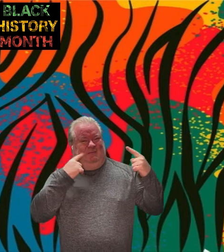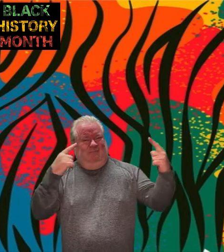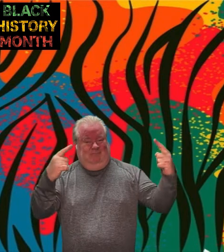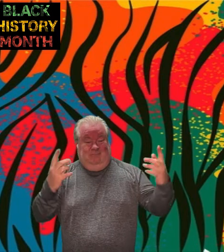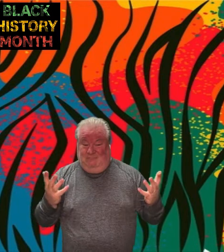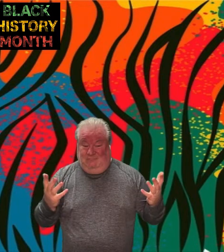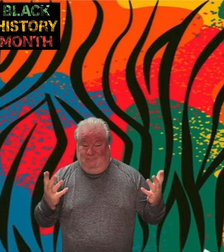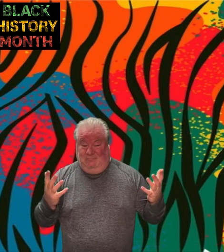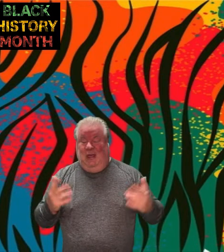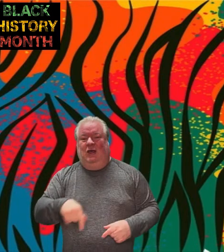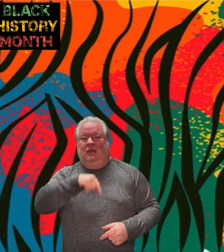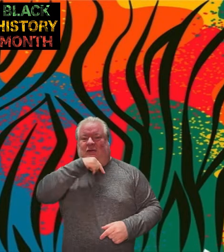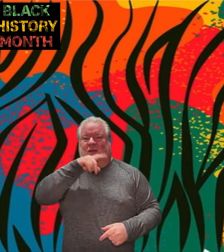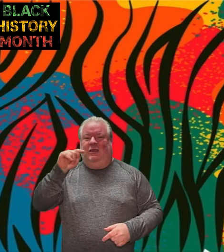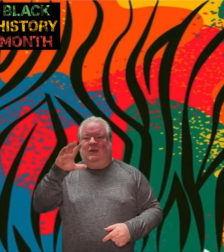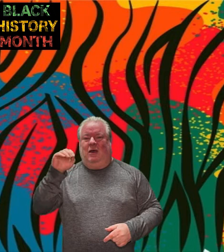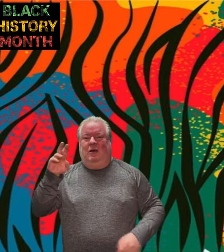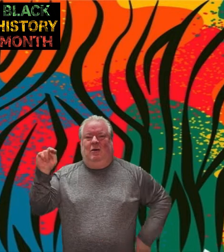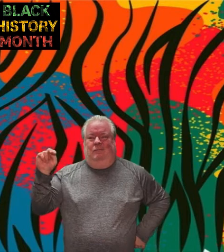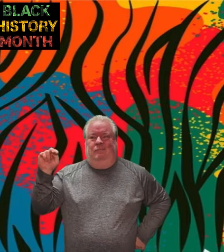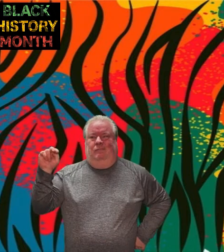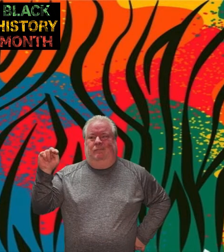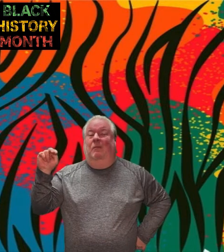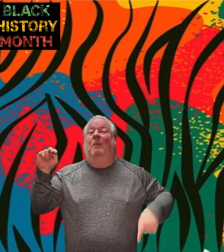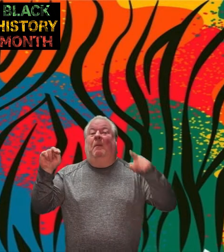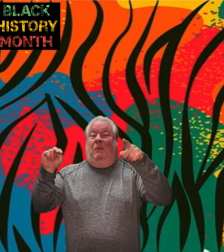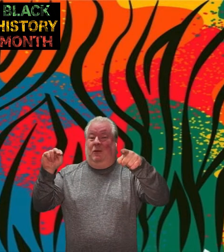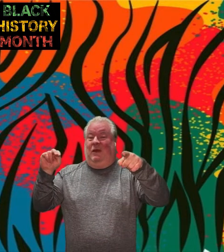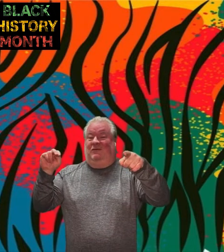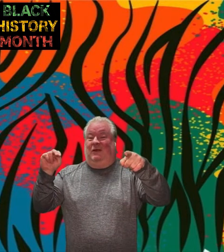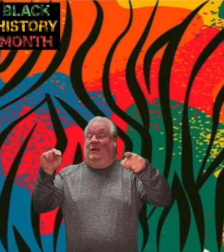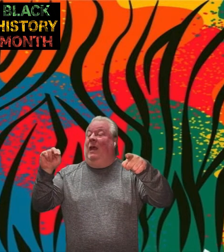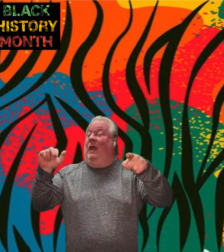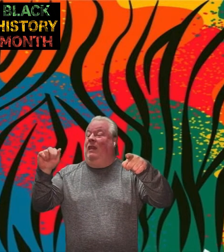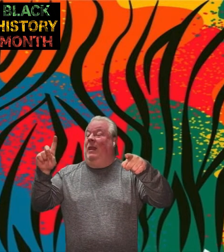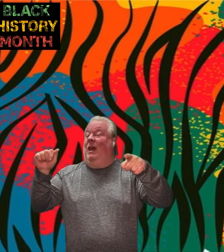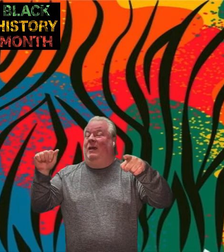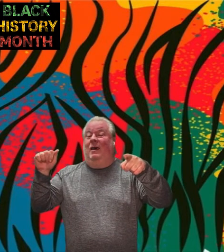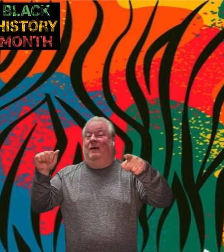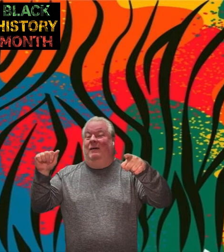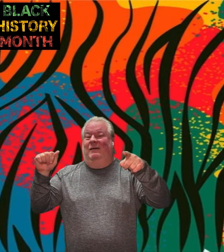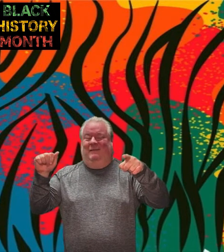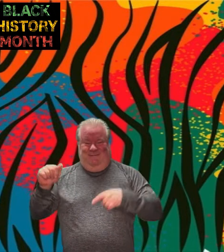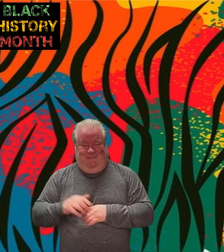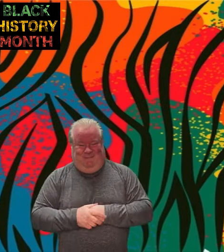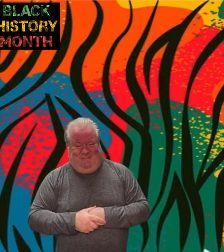turkey taco you guessed it nada